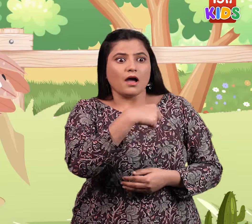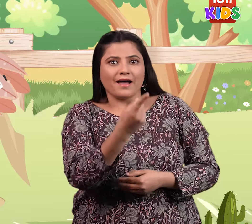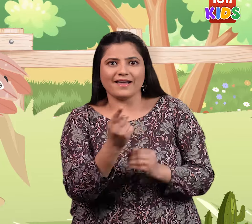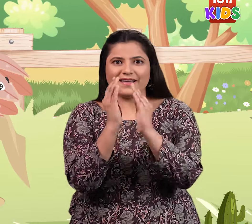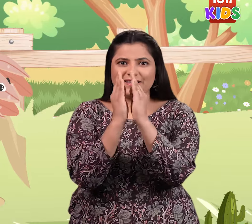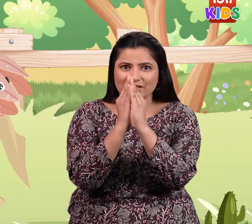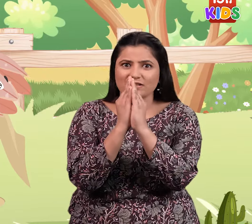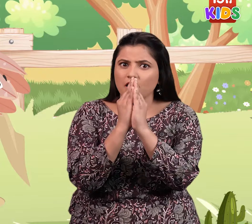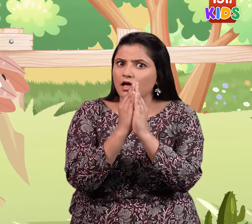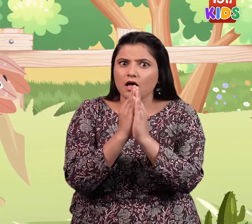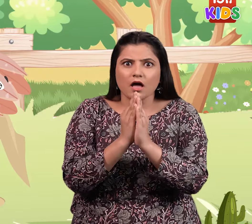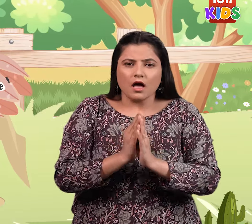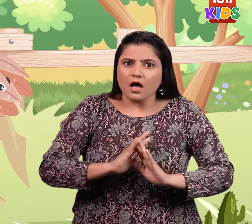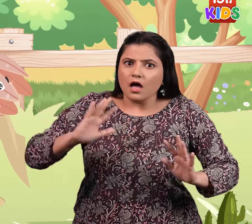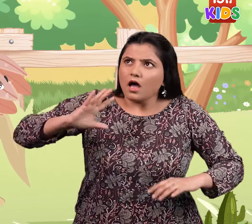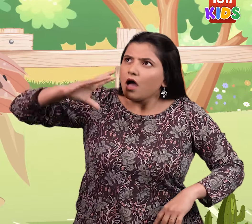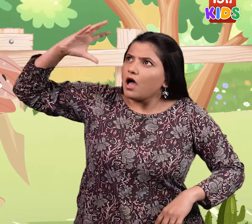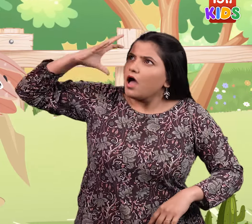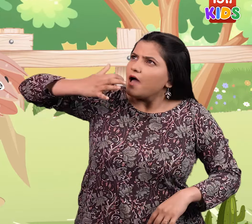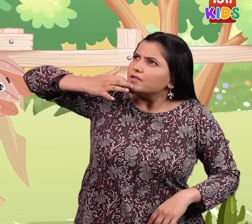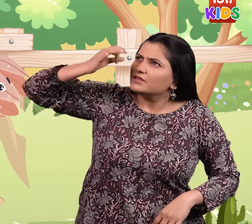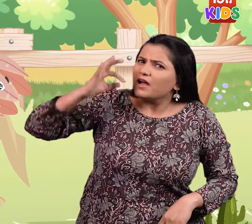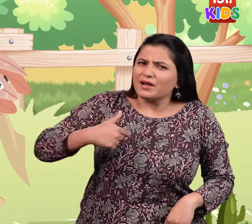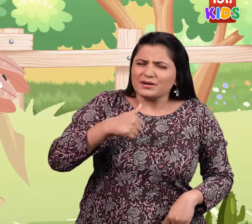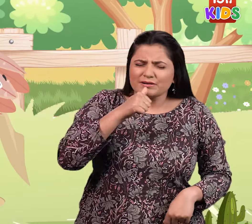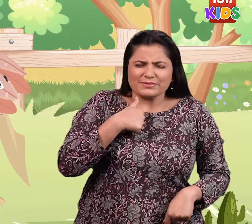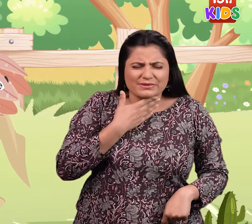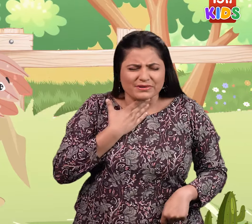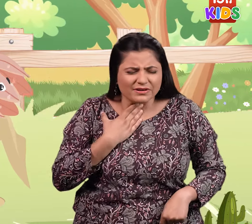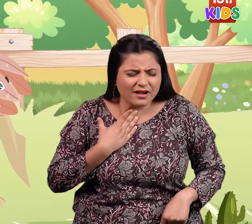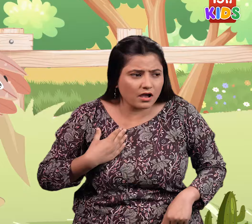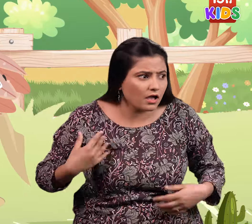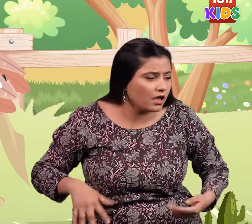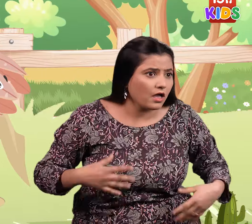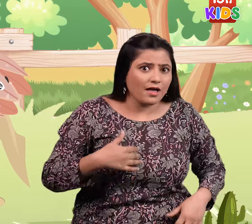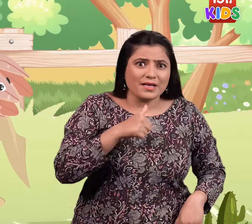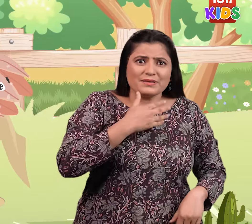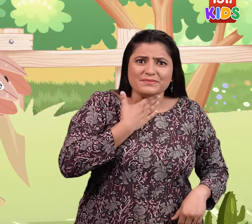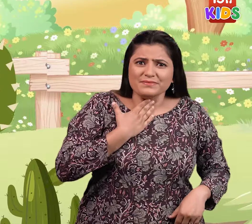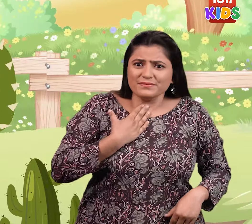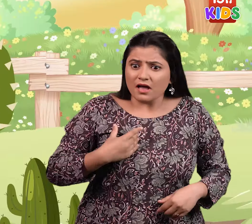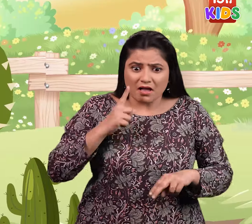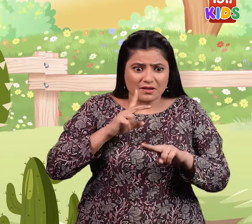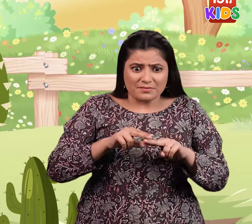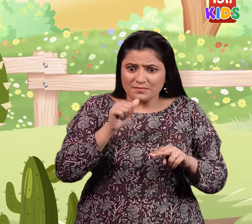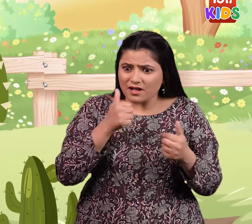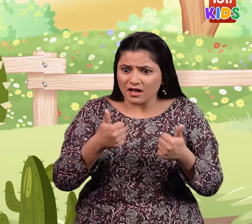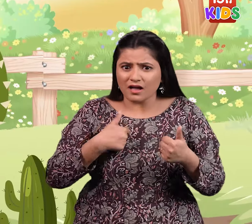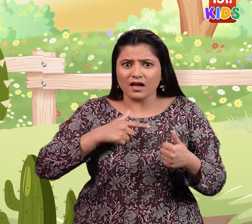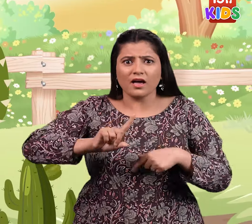Help! Help! The tulip said, I need water Or else, I will die.